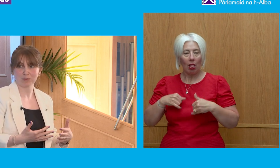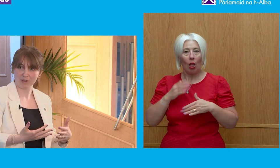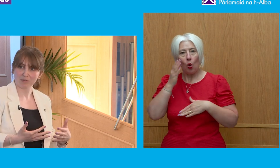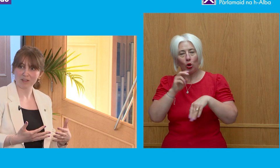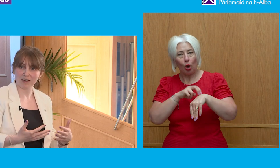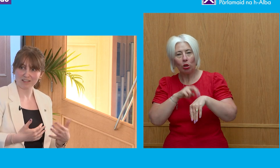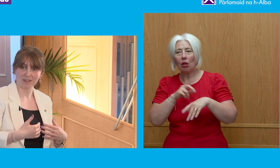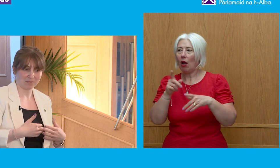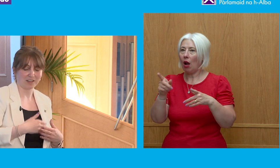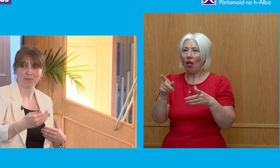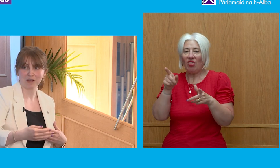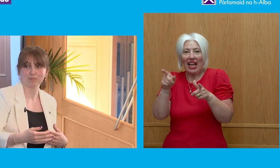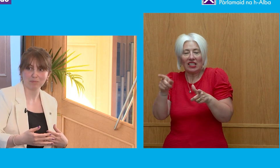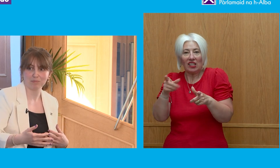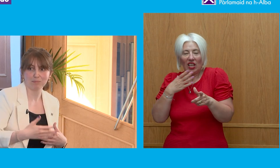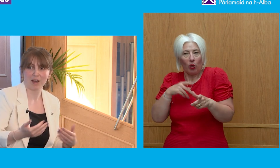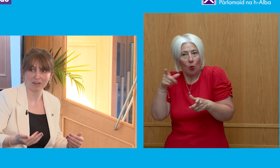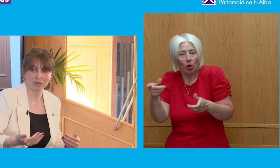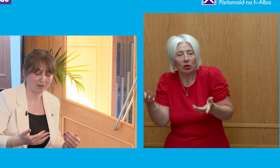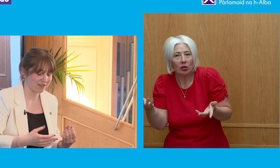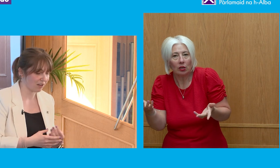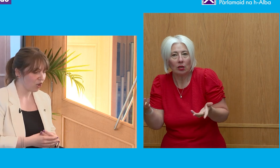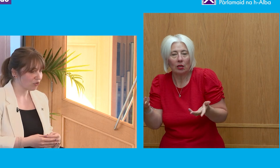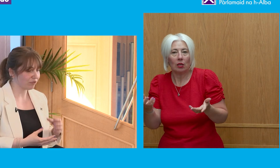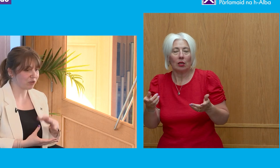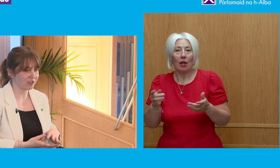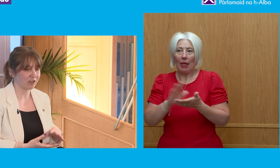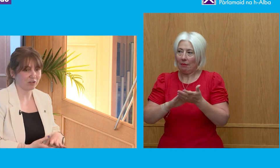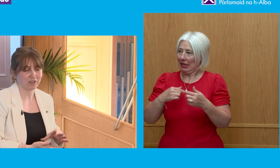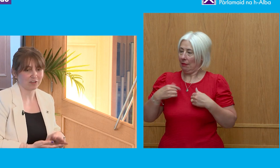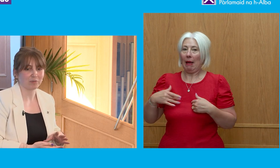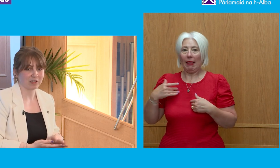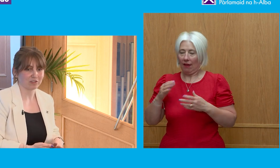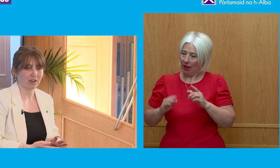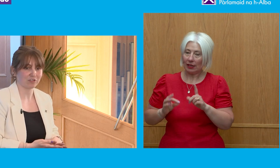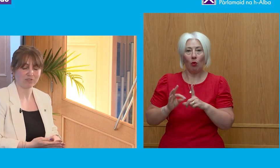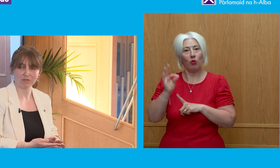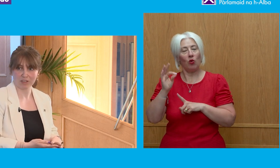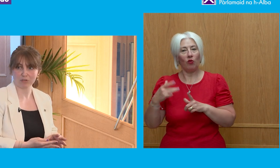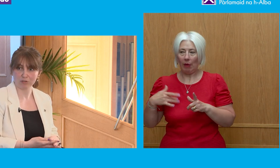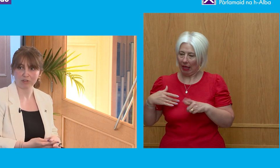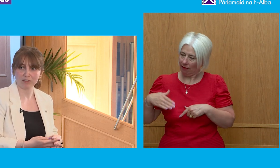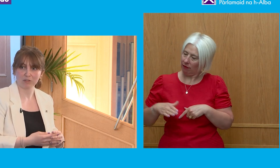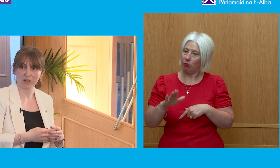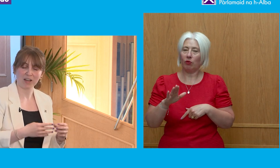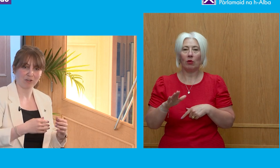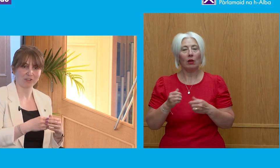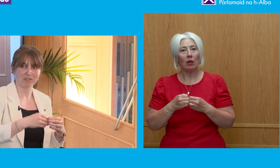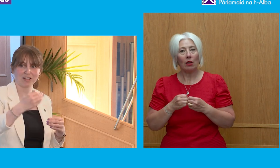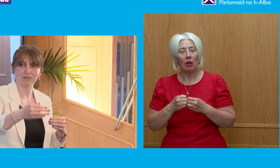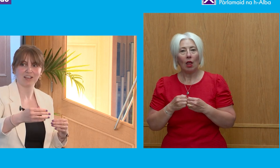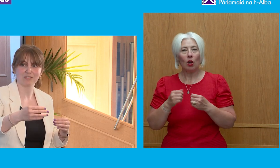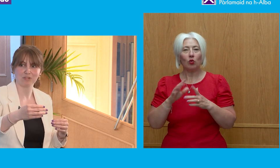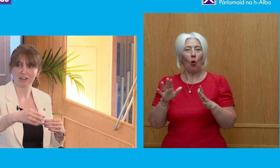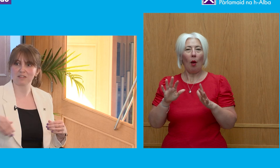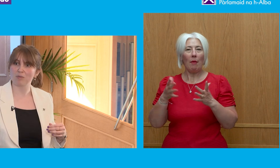most people would subscribe to that as that's my life having been made better. So focusing on those economic issues is actually really, really crucial, even though they might not